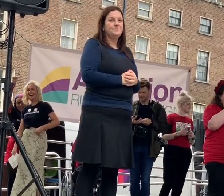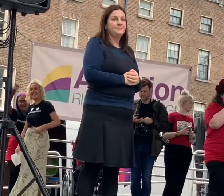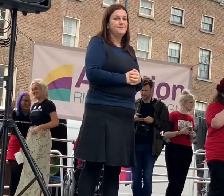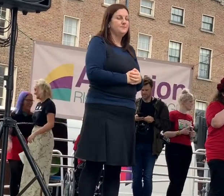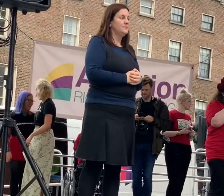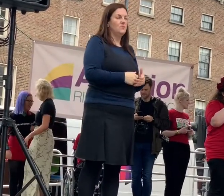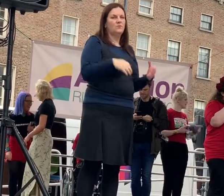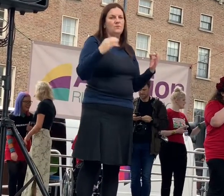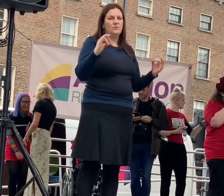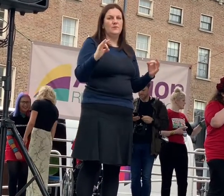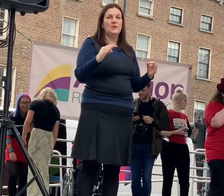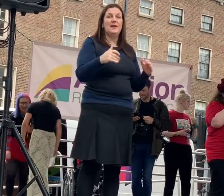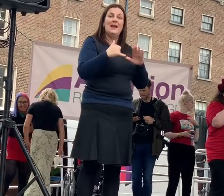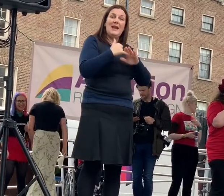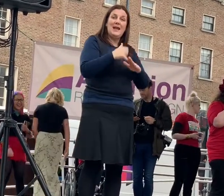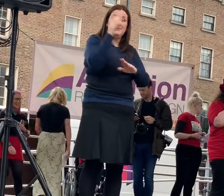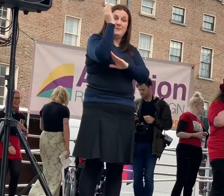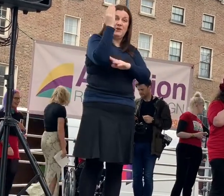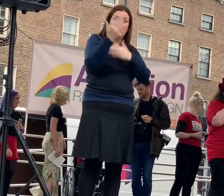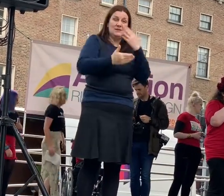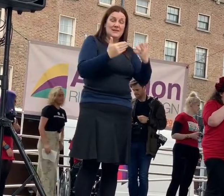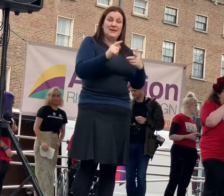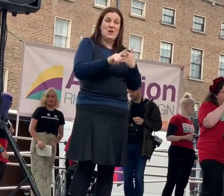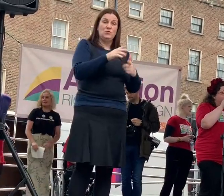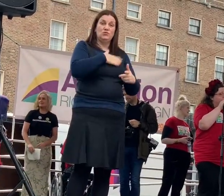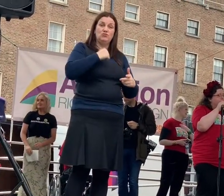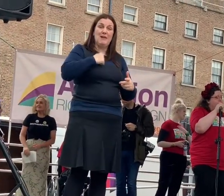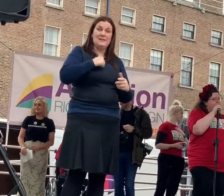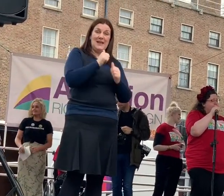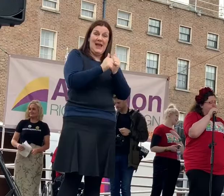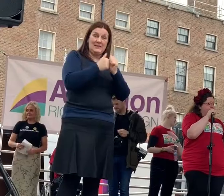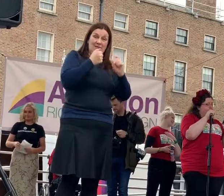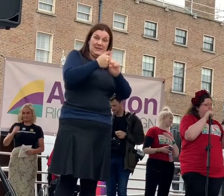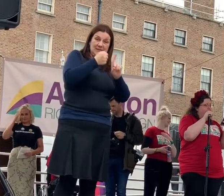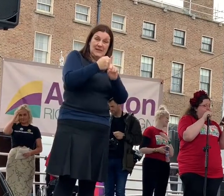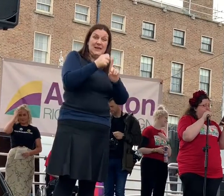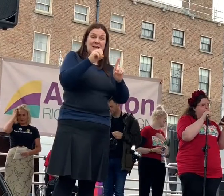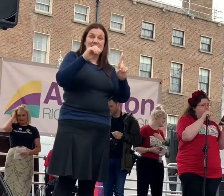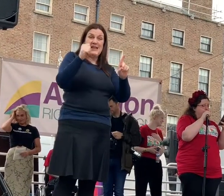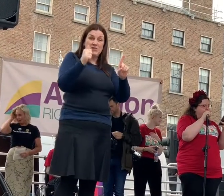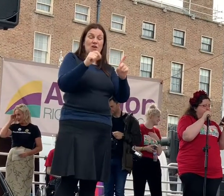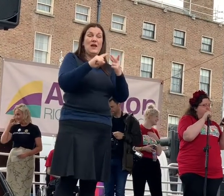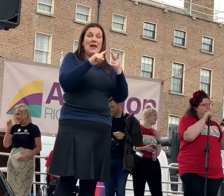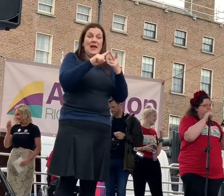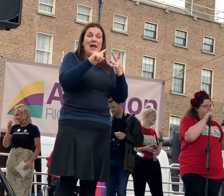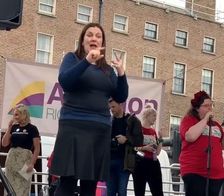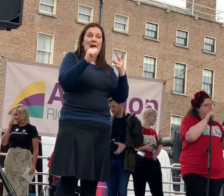Amazing. Our last speakers are trans activists. Sam Blackhensley and Albert